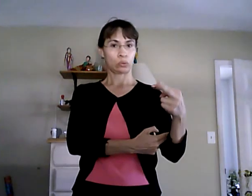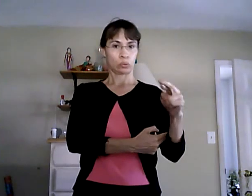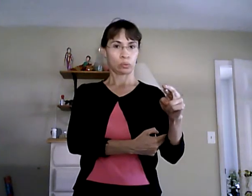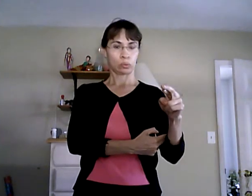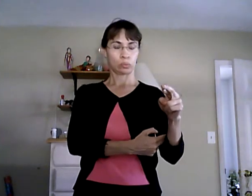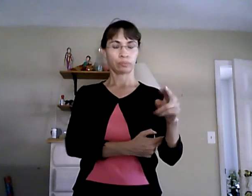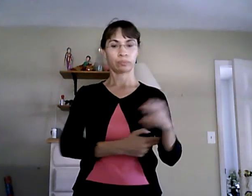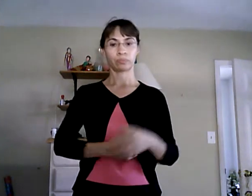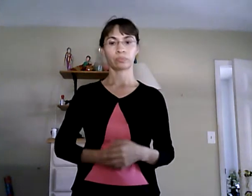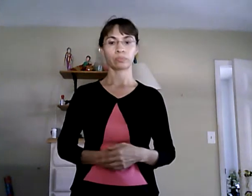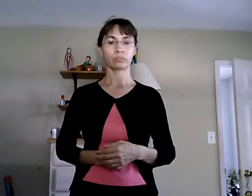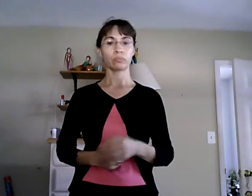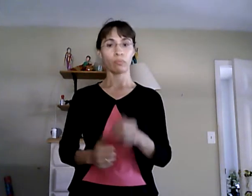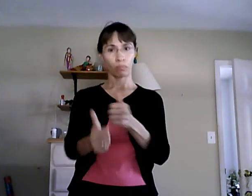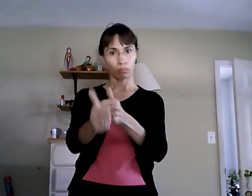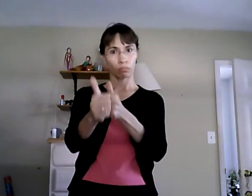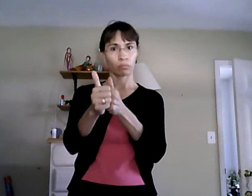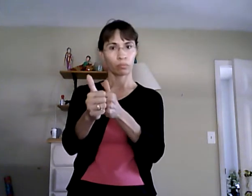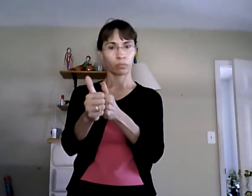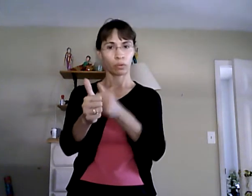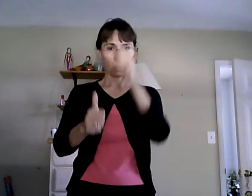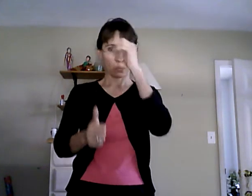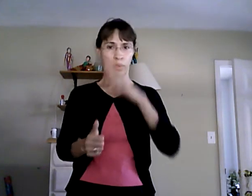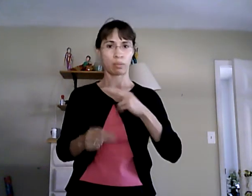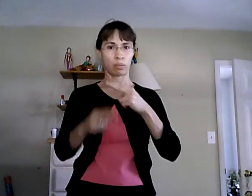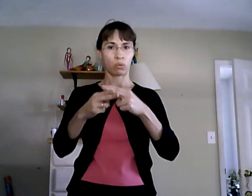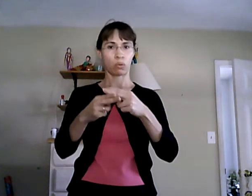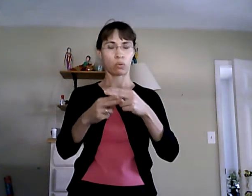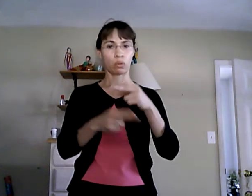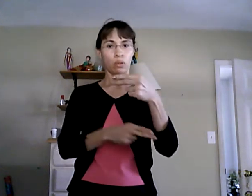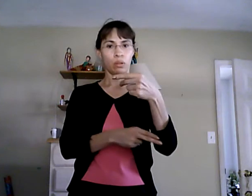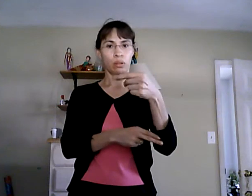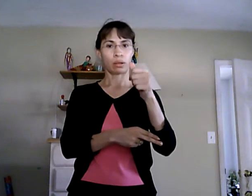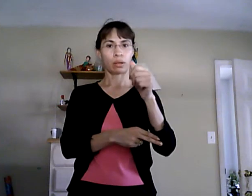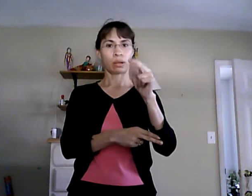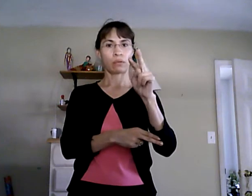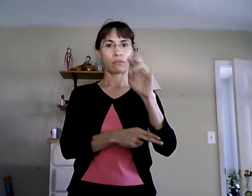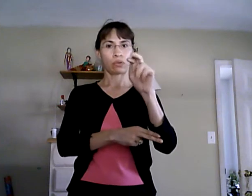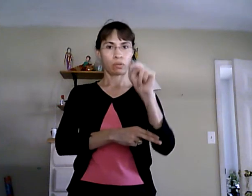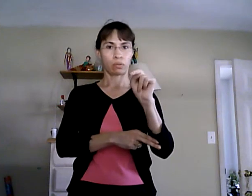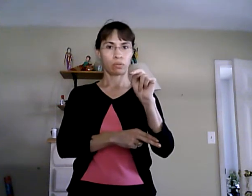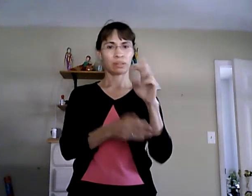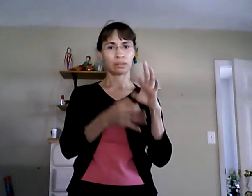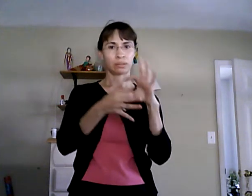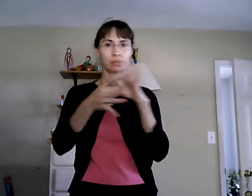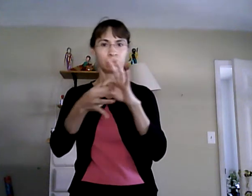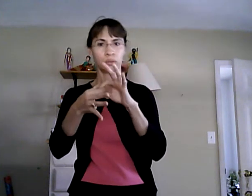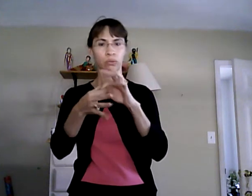according to professor Gavin's blog from religion faith.com